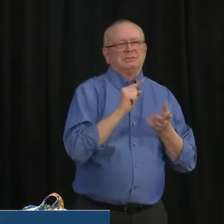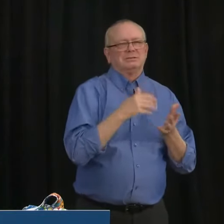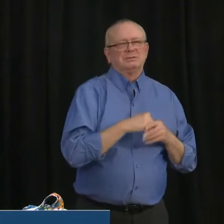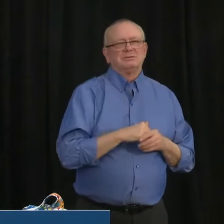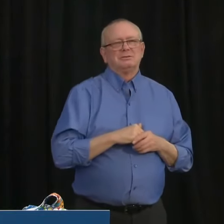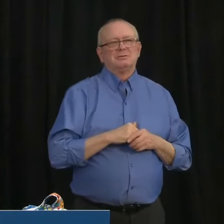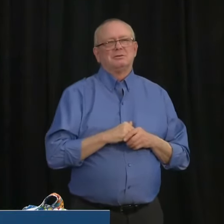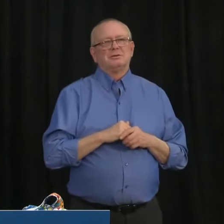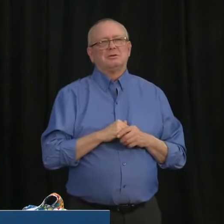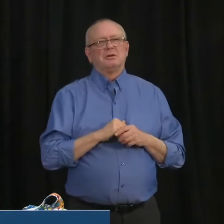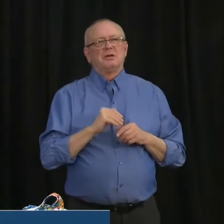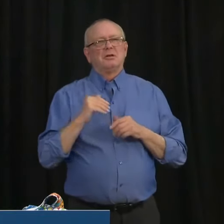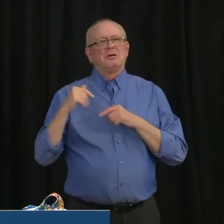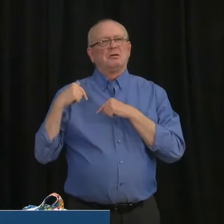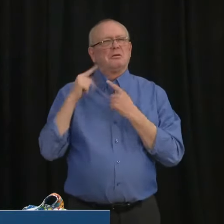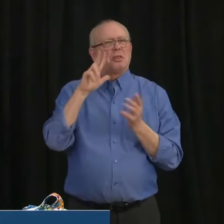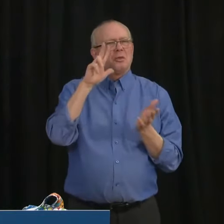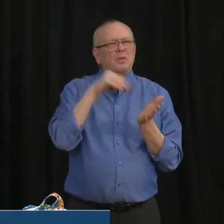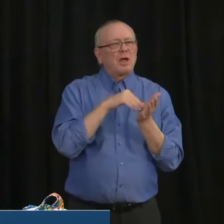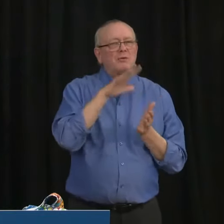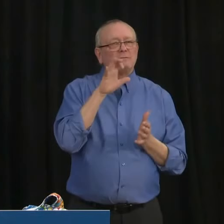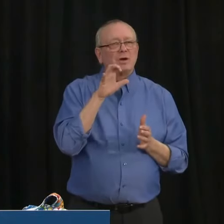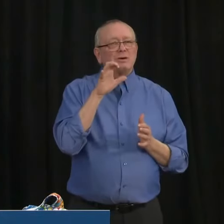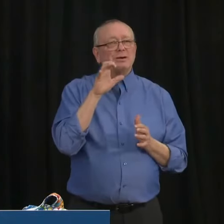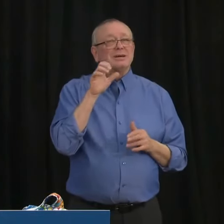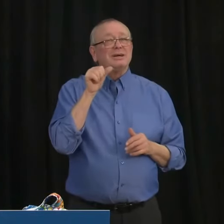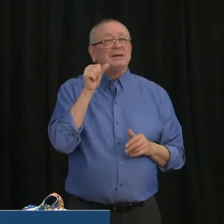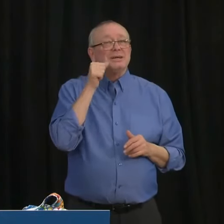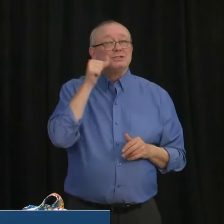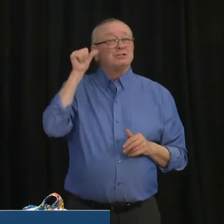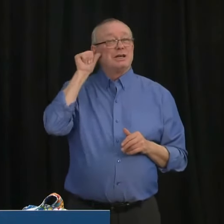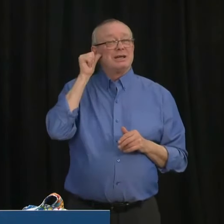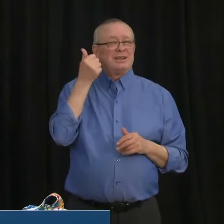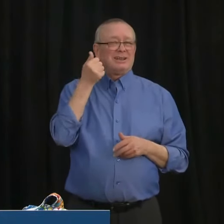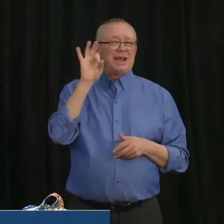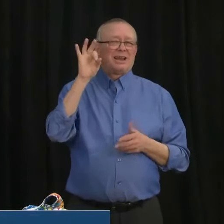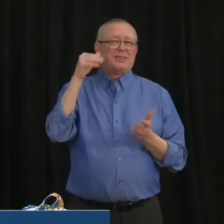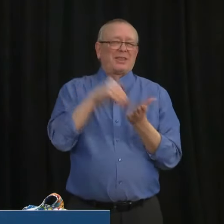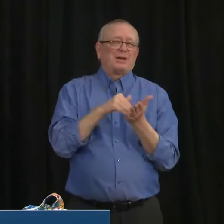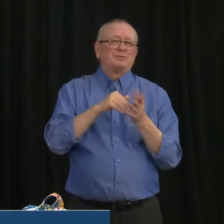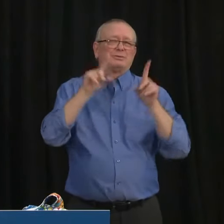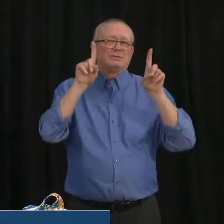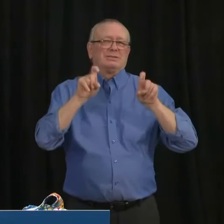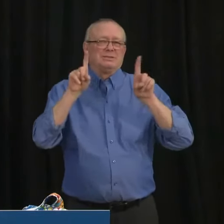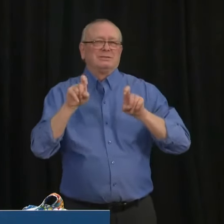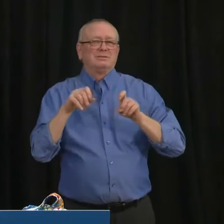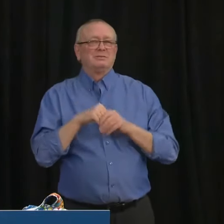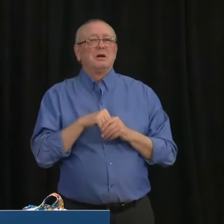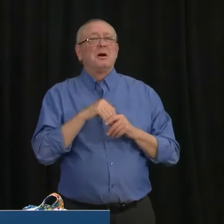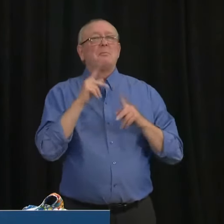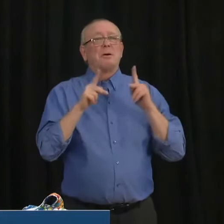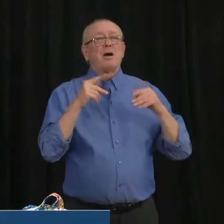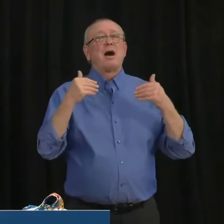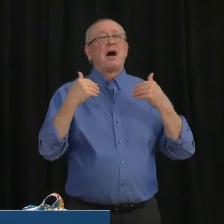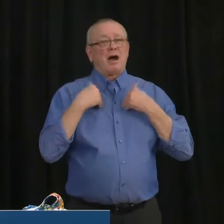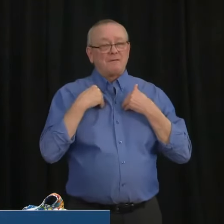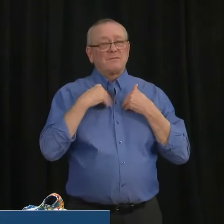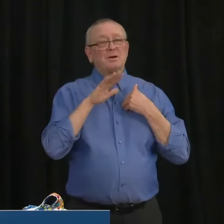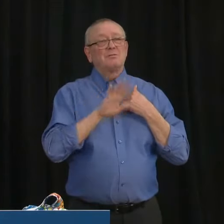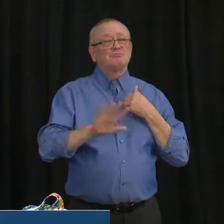,000 the day before. Our provincial positivity rate sits at about 8.3 percent.